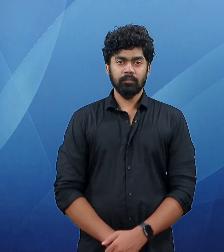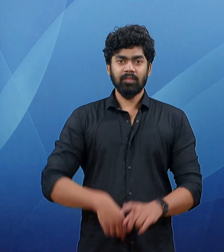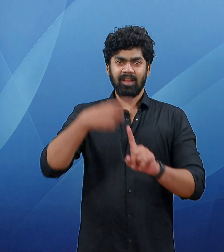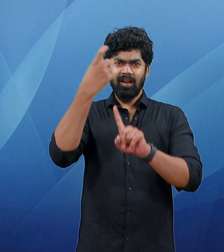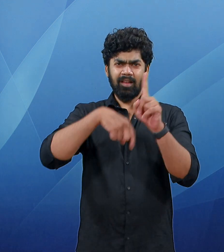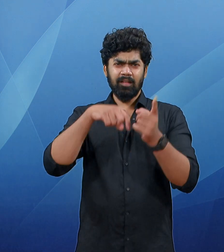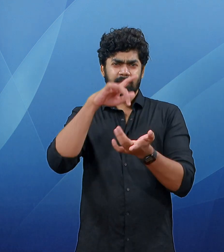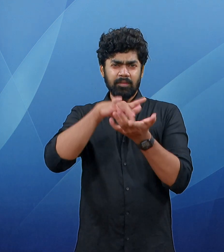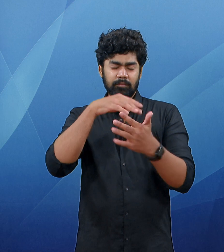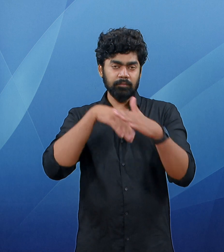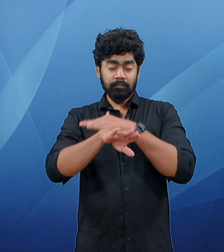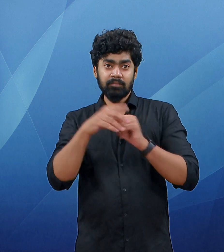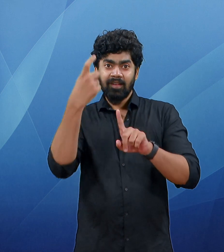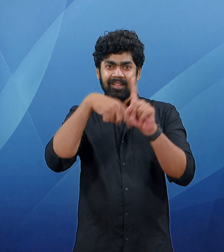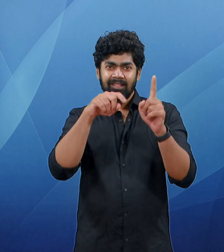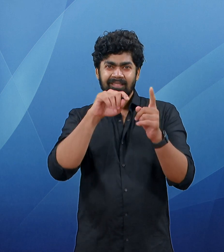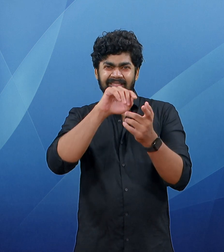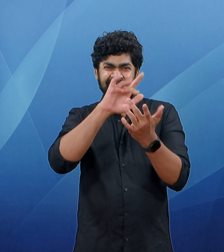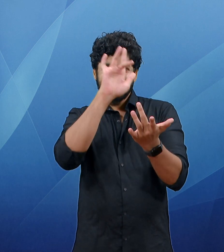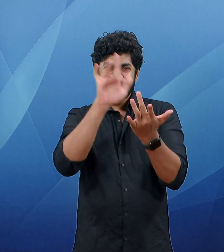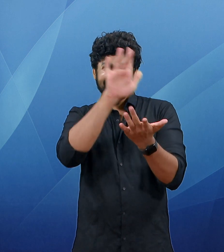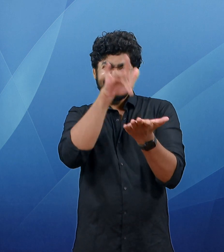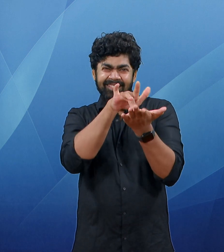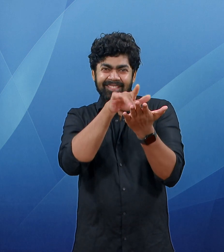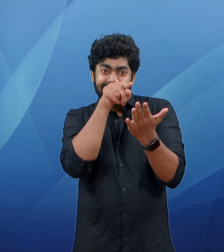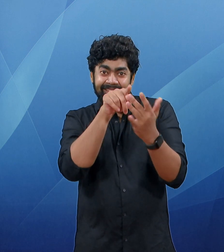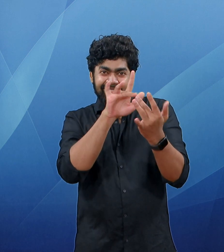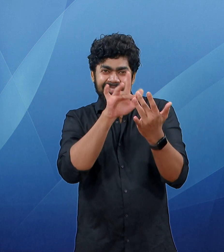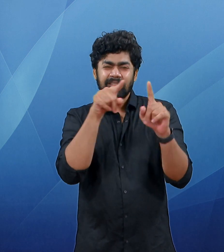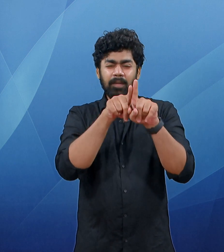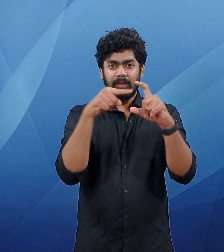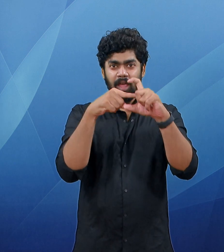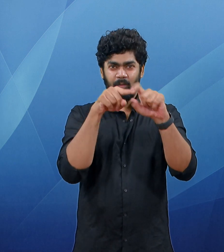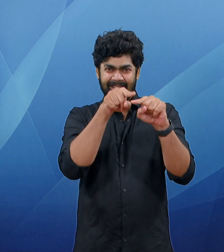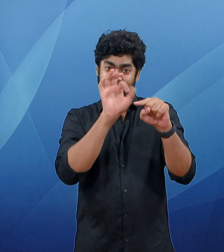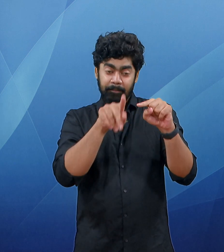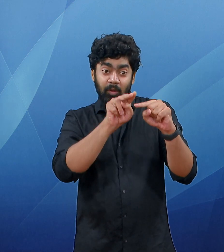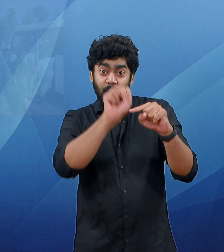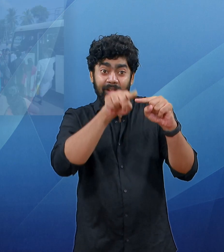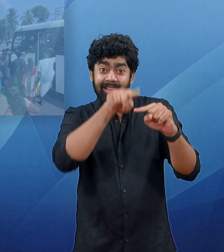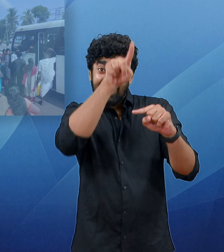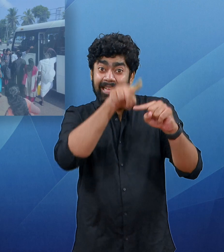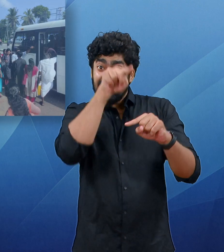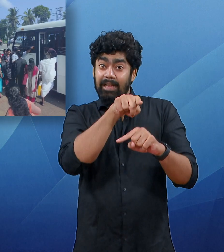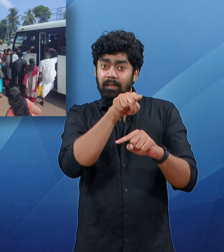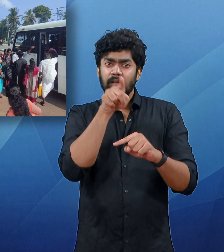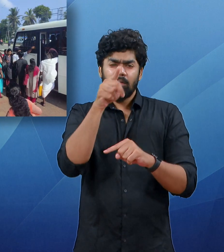A bus strike called by a joint panel of private bus operators in the state hit normal life. The owners called the strike